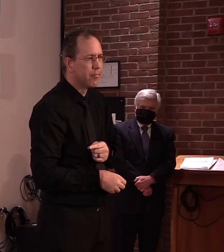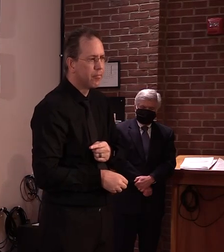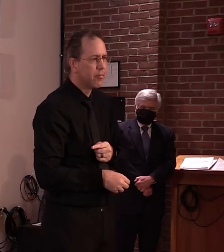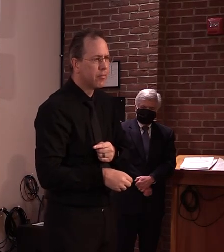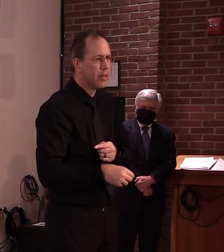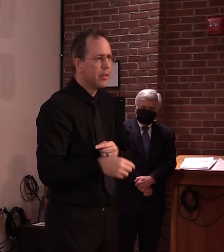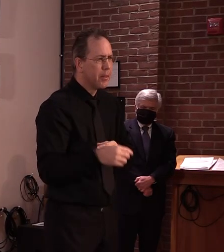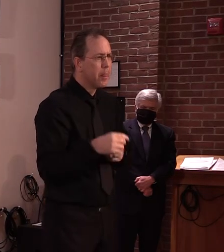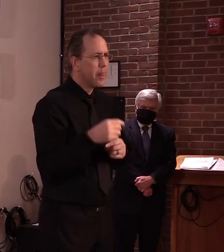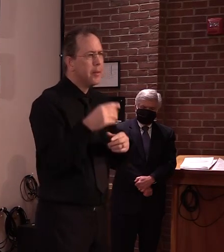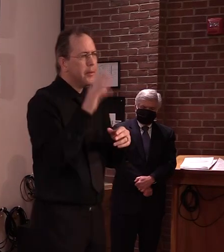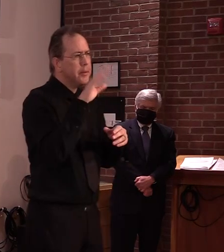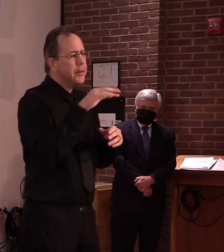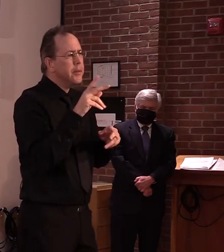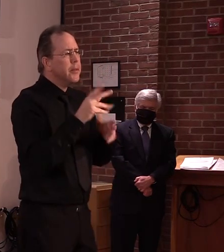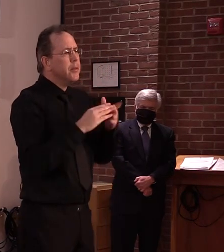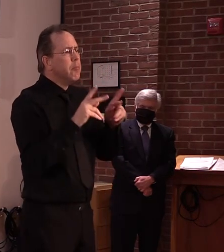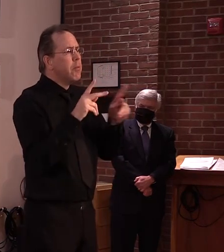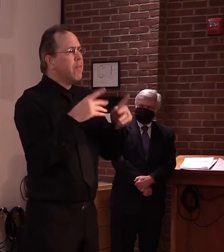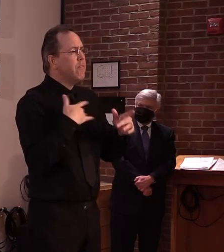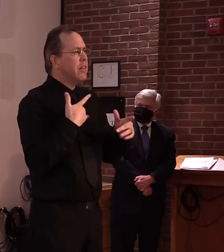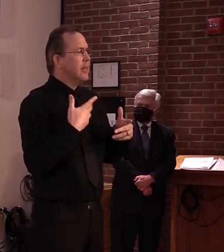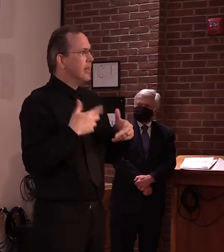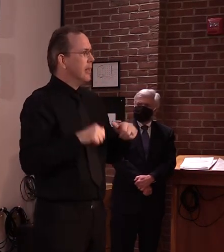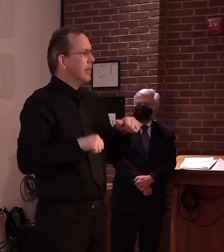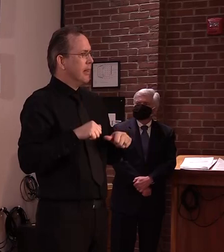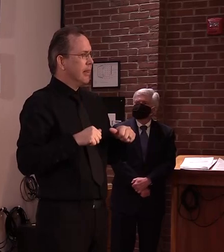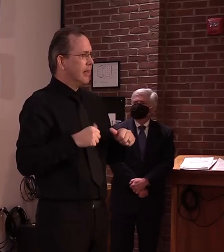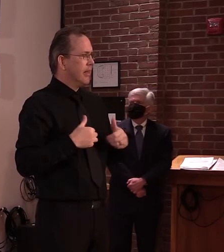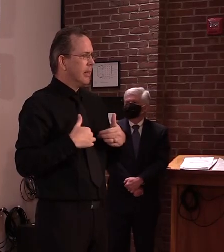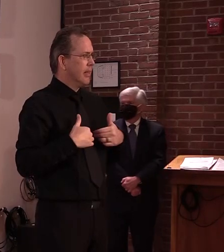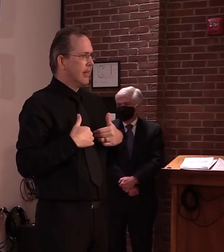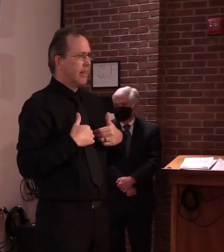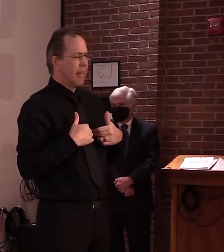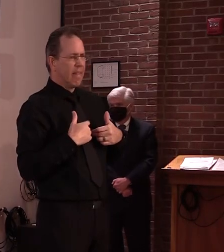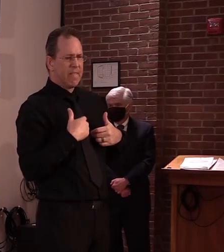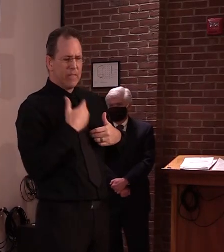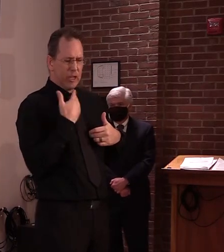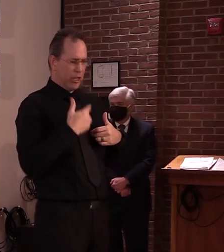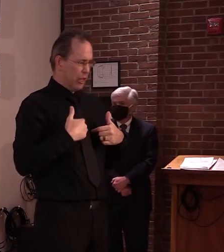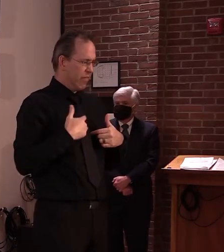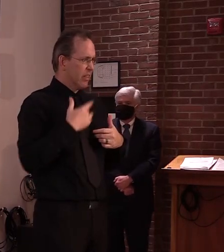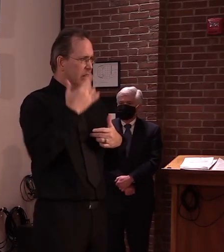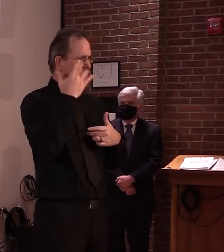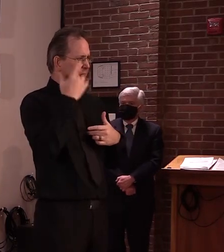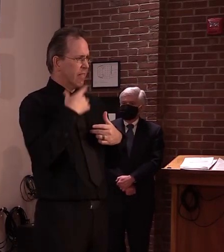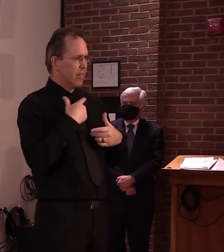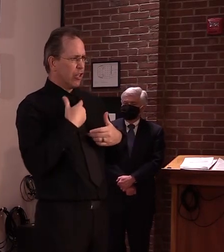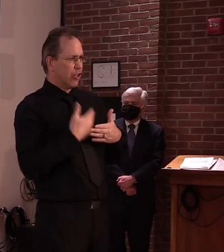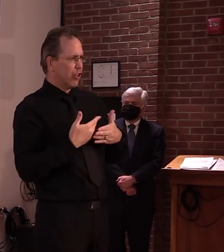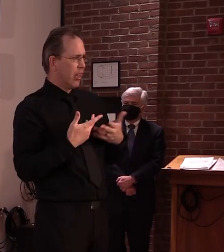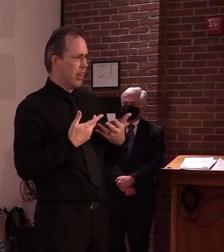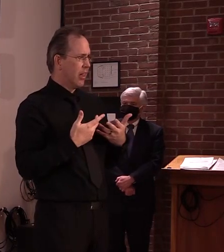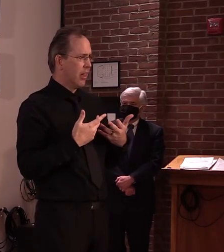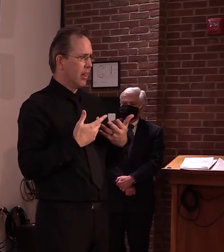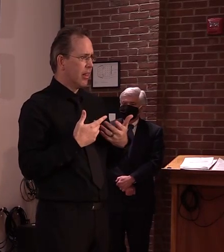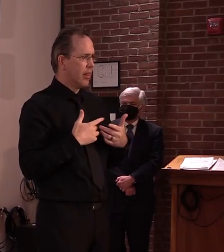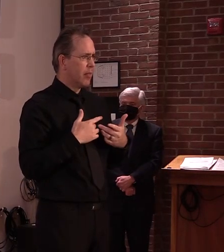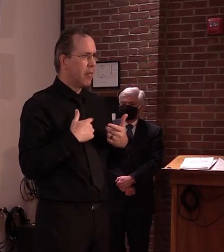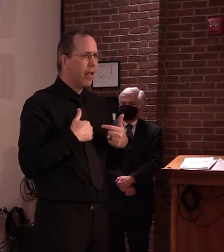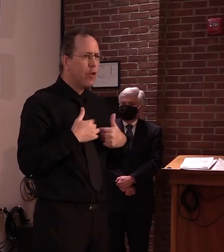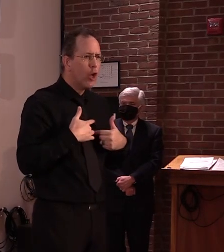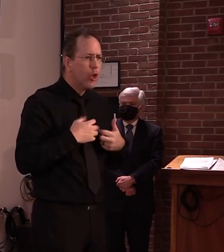when they don't feel well or when they have underlying health conditions, it could lead to long-term problems or